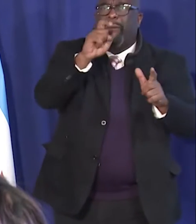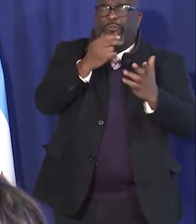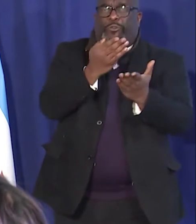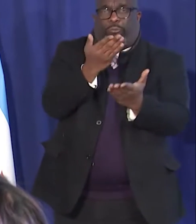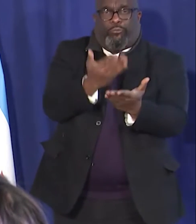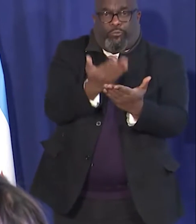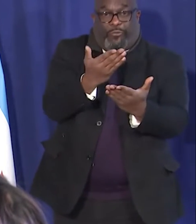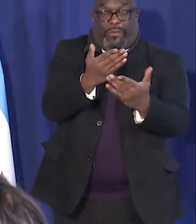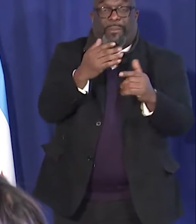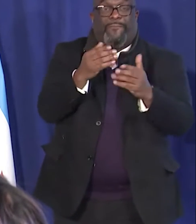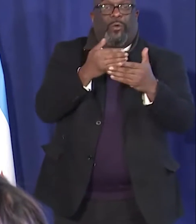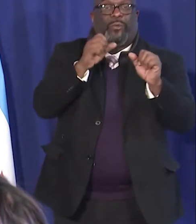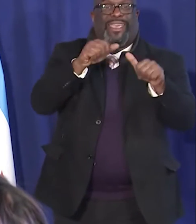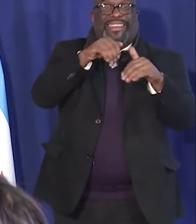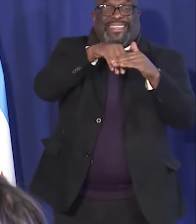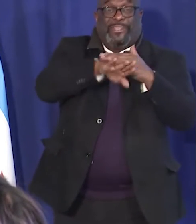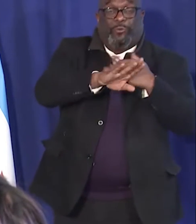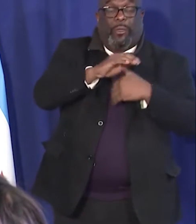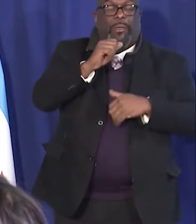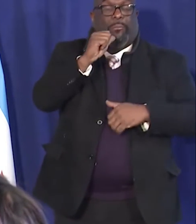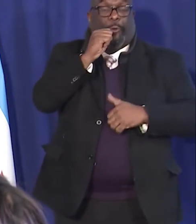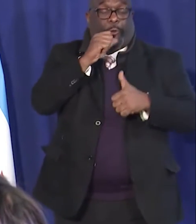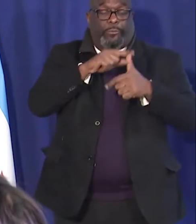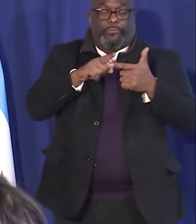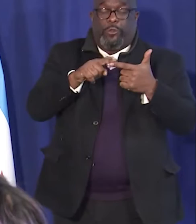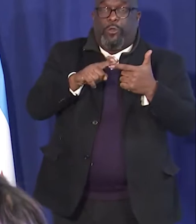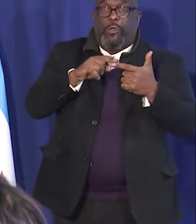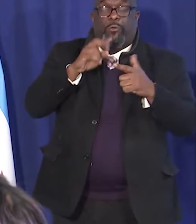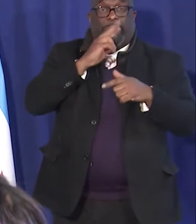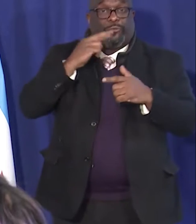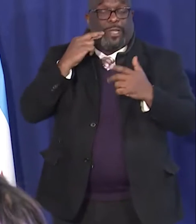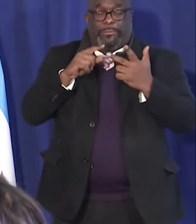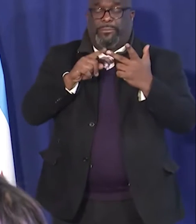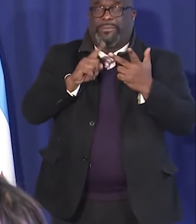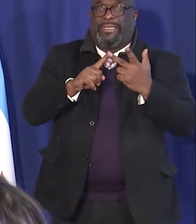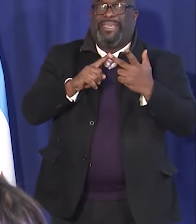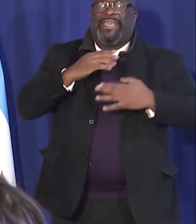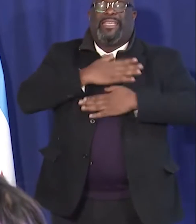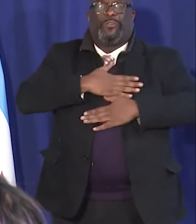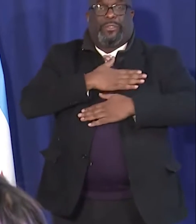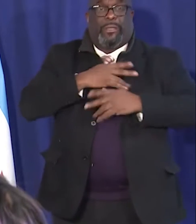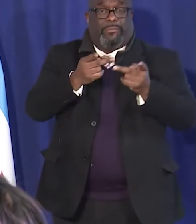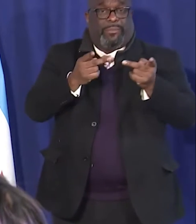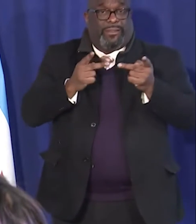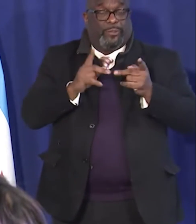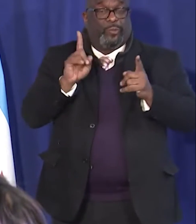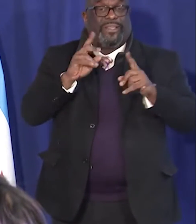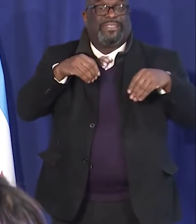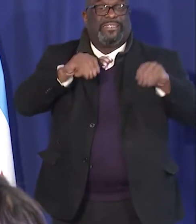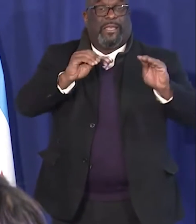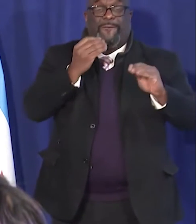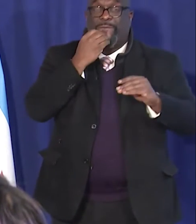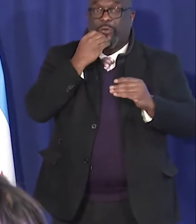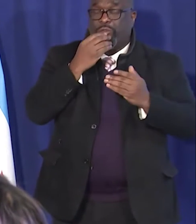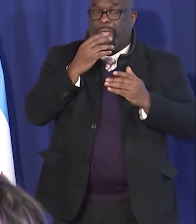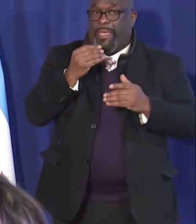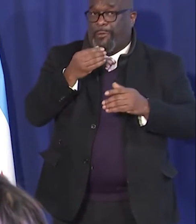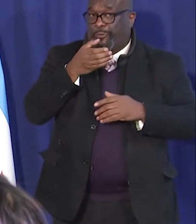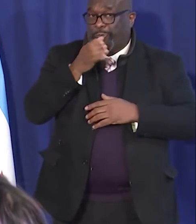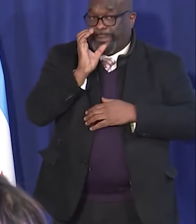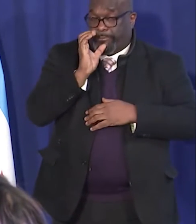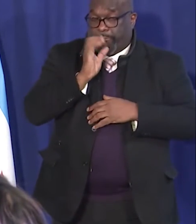enter bars, restaurants, fitness centers, and entertainment and recreational venues where food or drink are served.